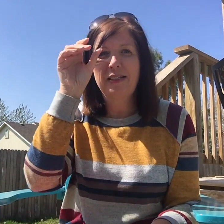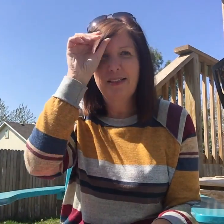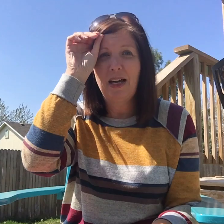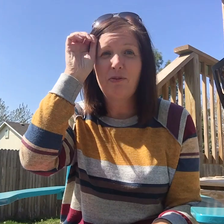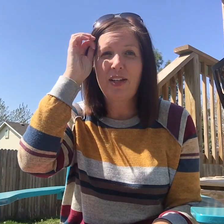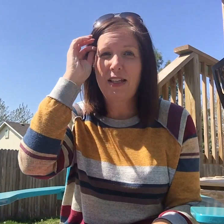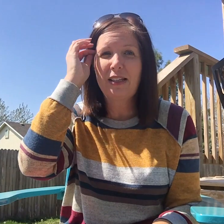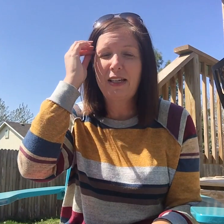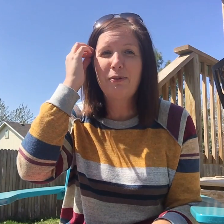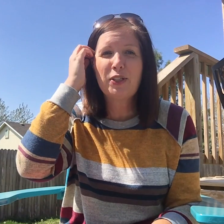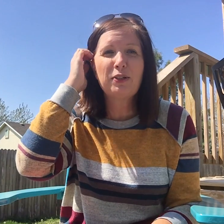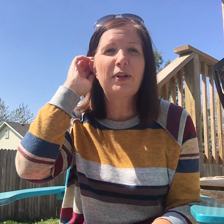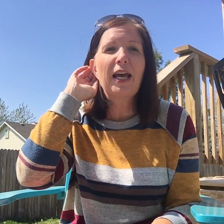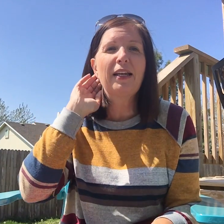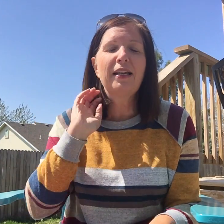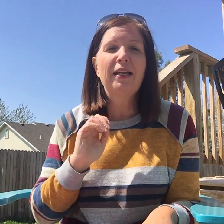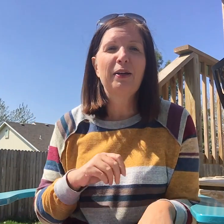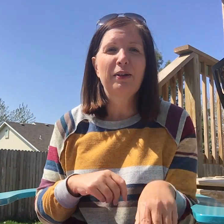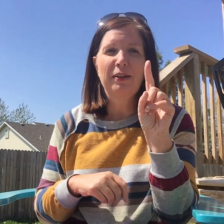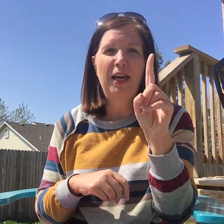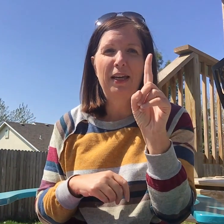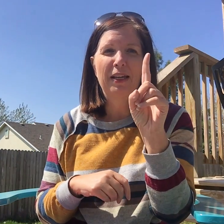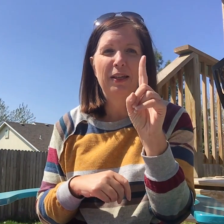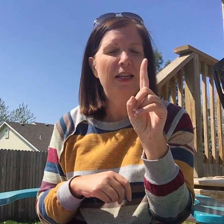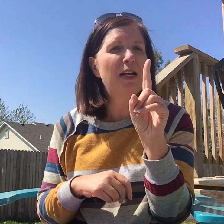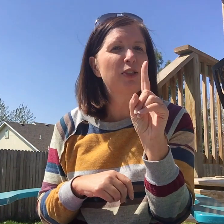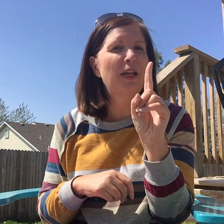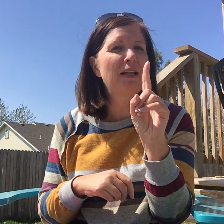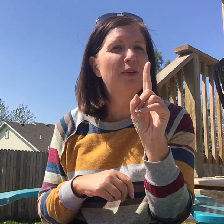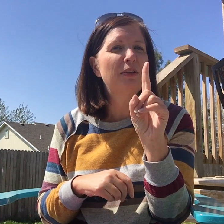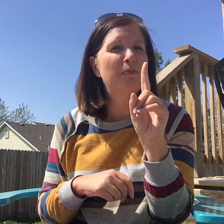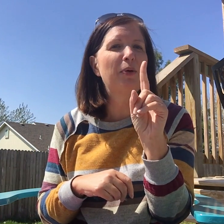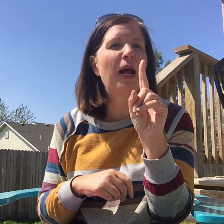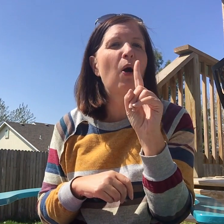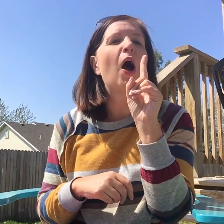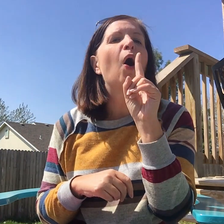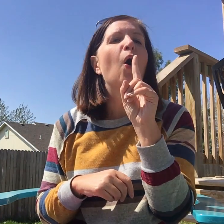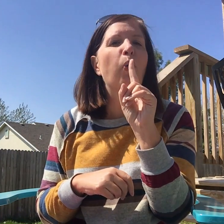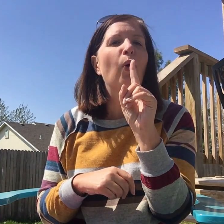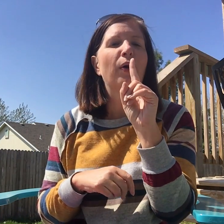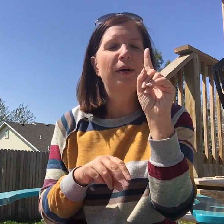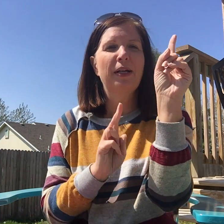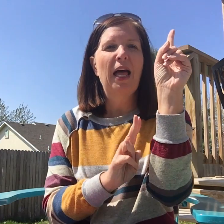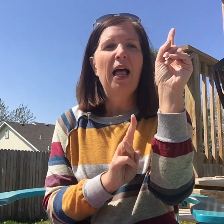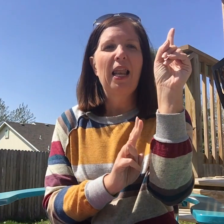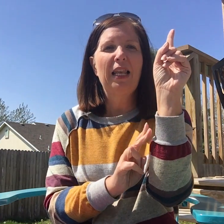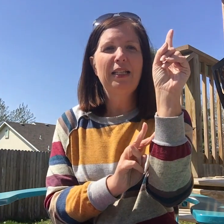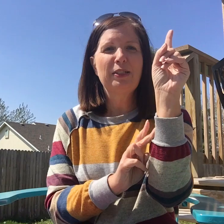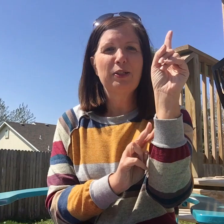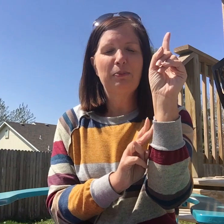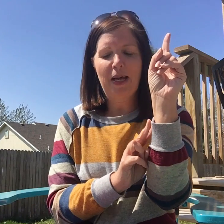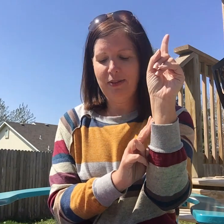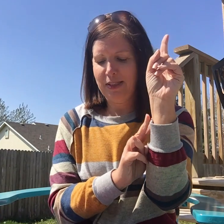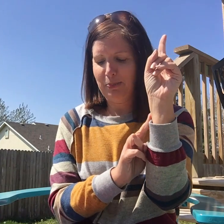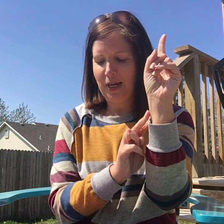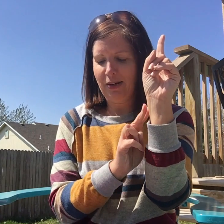I'm feeling like we should do it again okay get out your candle blow it out little Mousy Brown